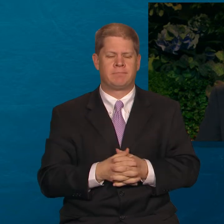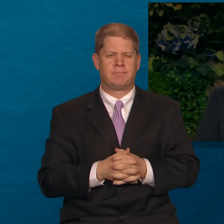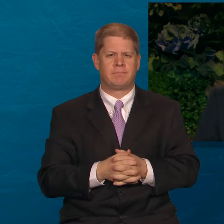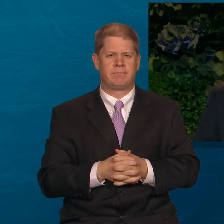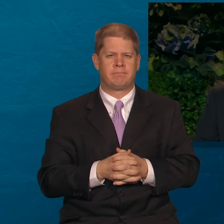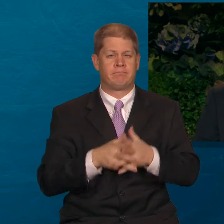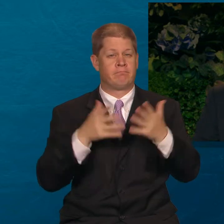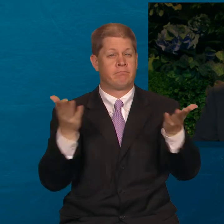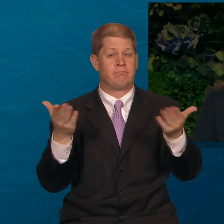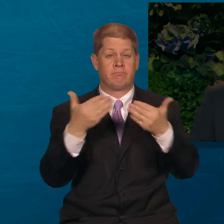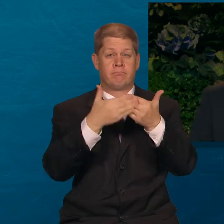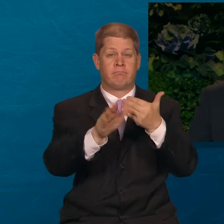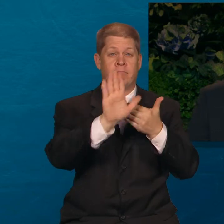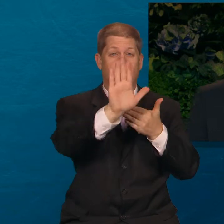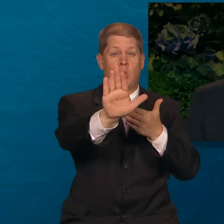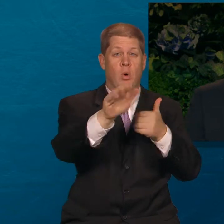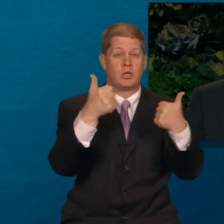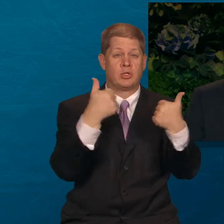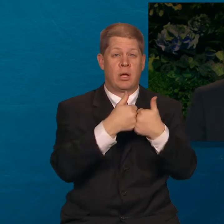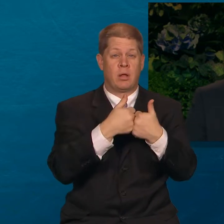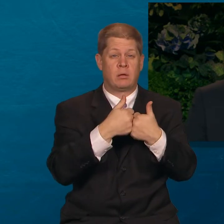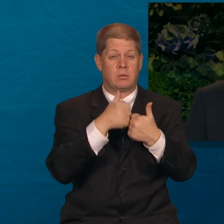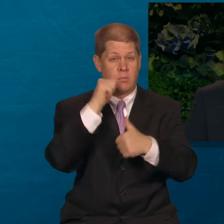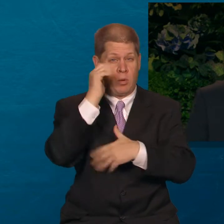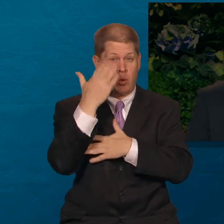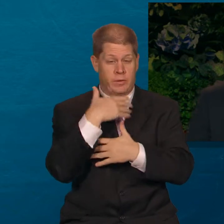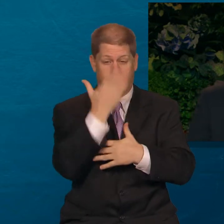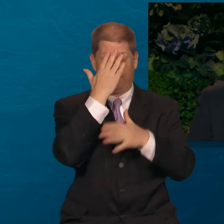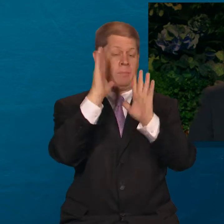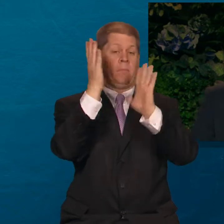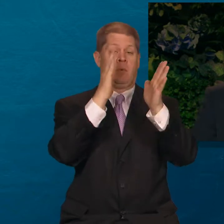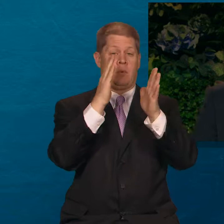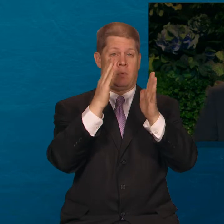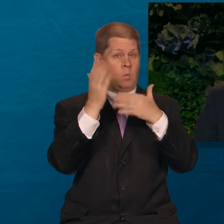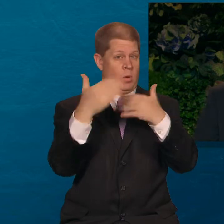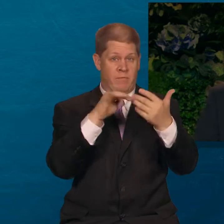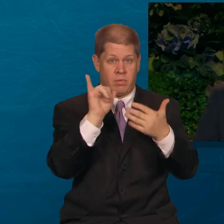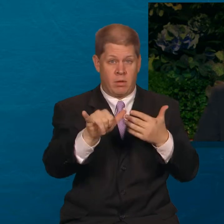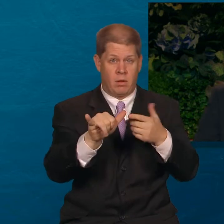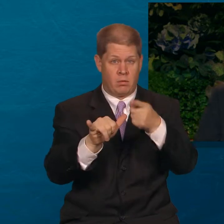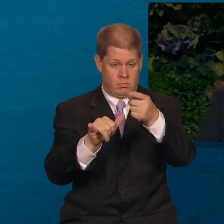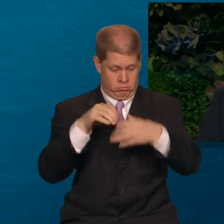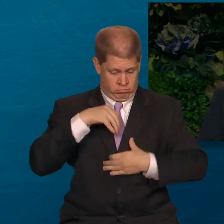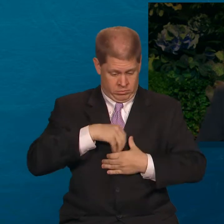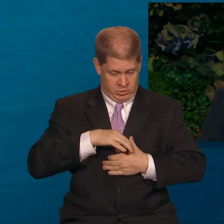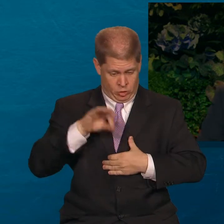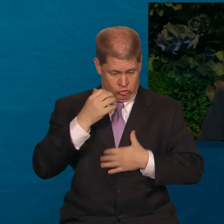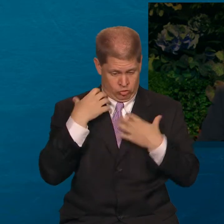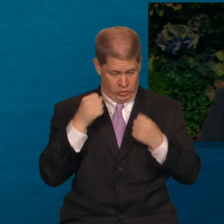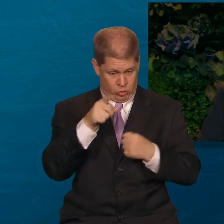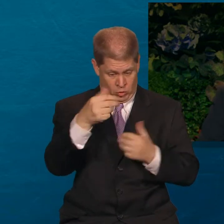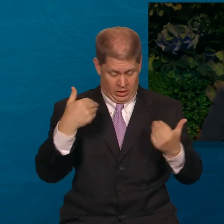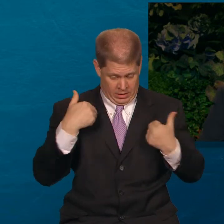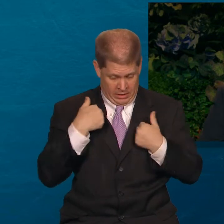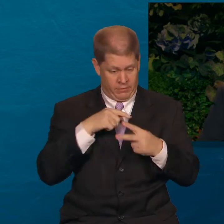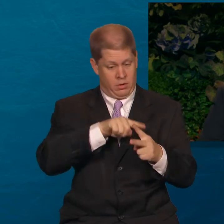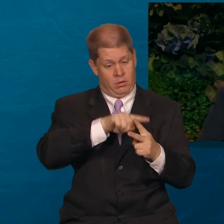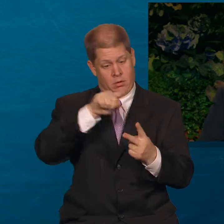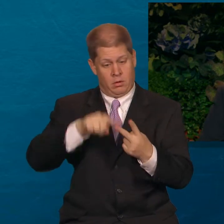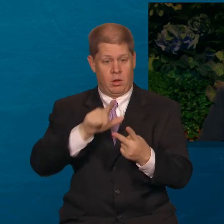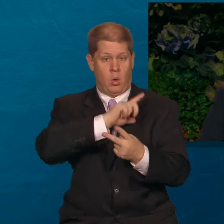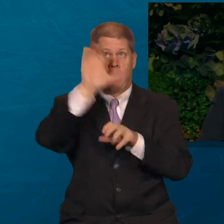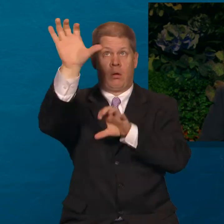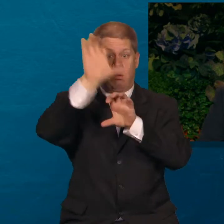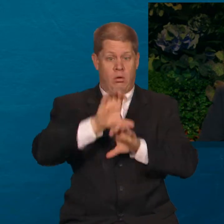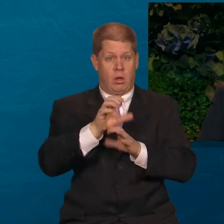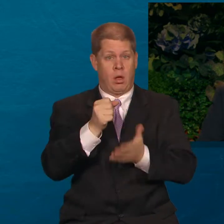So whatever challenges you wake up to each morning, remember, with the spiritual strength you develop, coupled with the Lord's